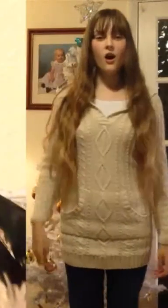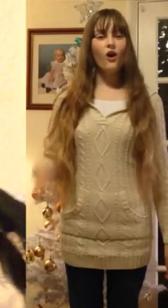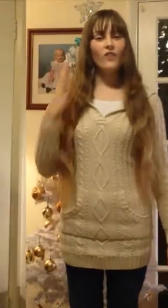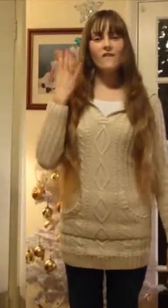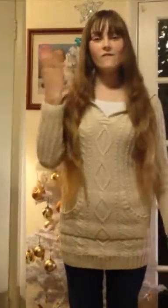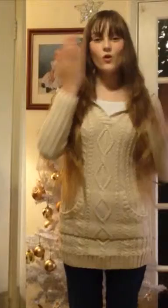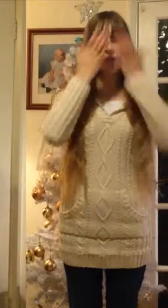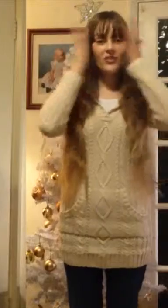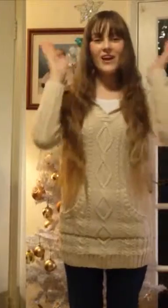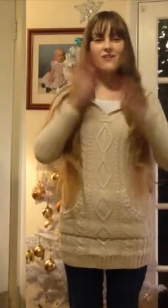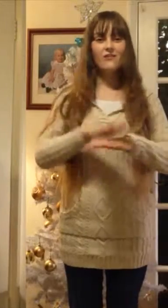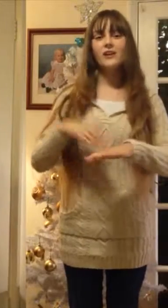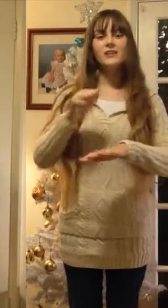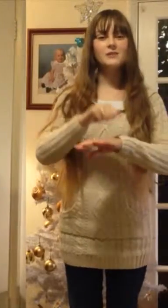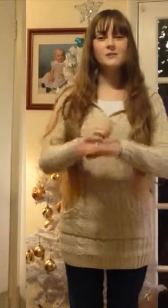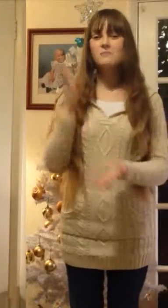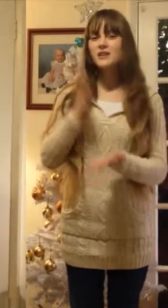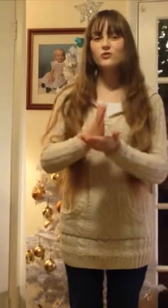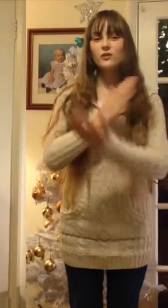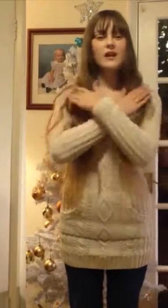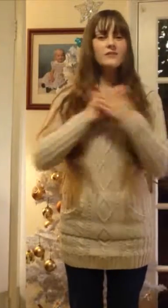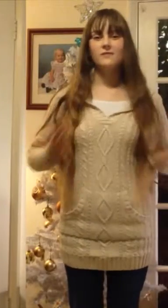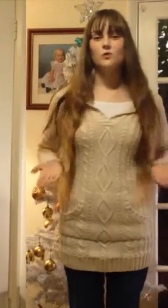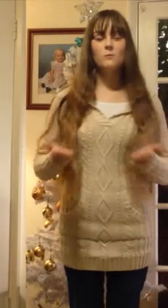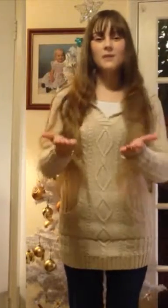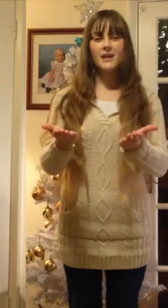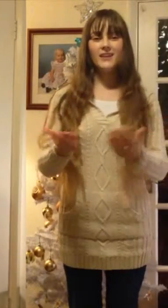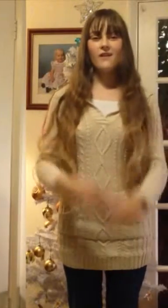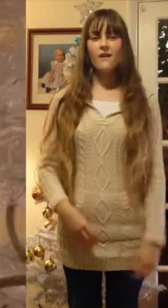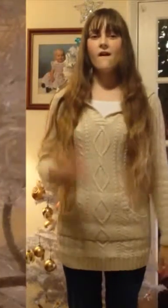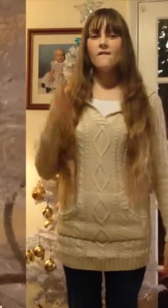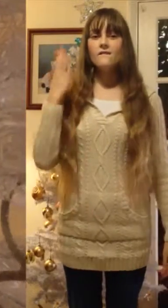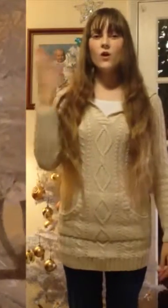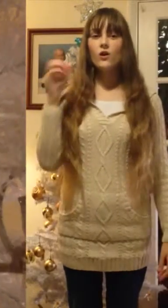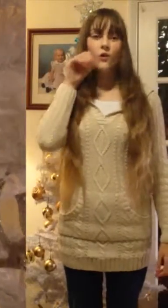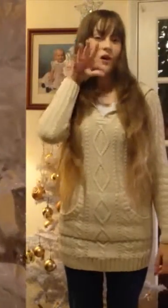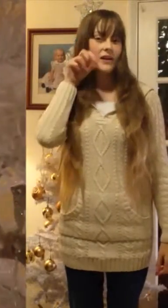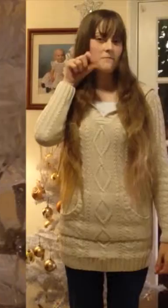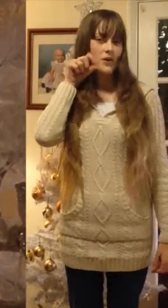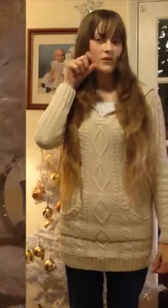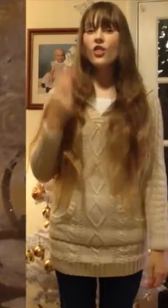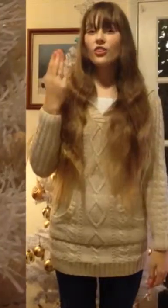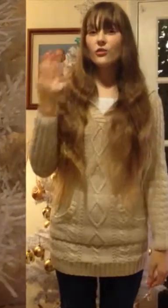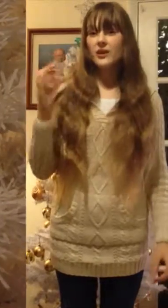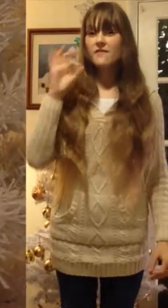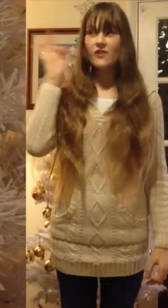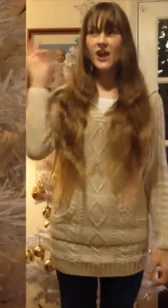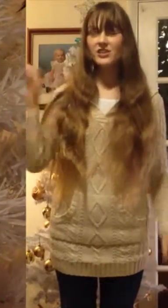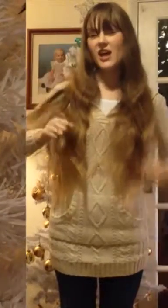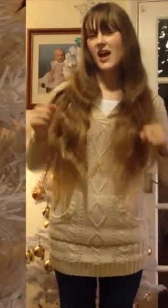On the fourth day of Christmas, my true love gave to me, four calling birds, three French